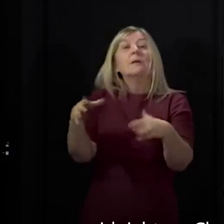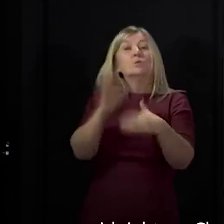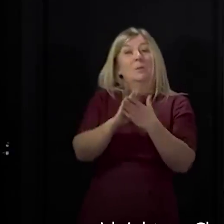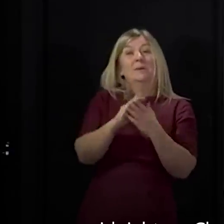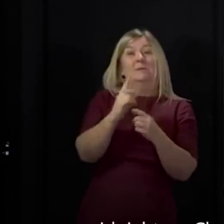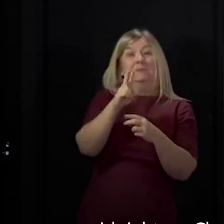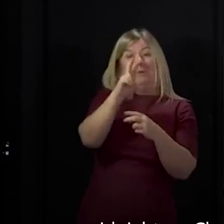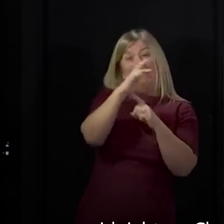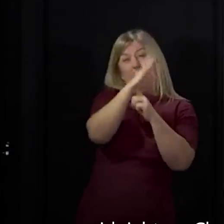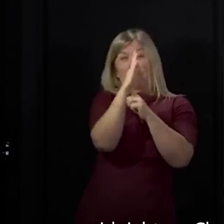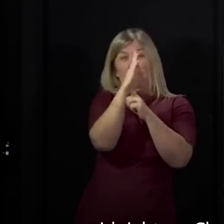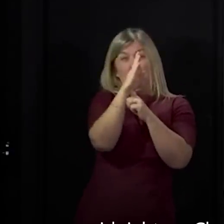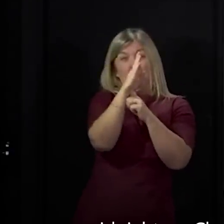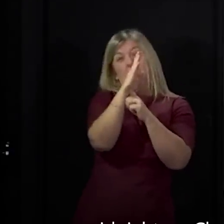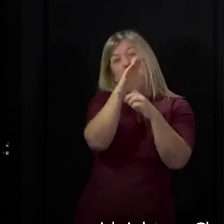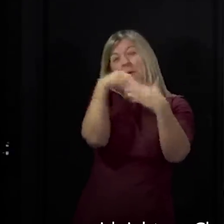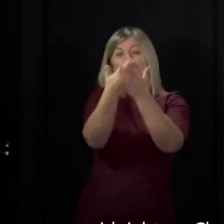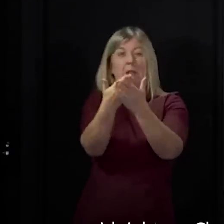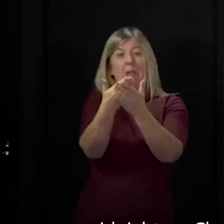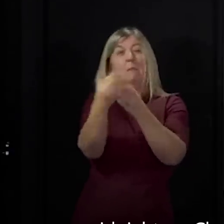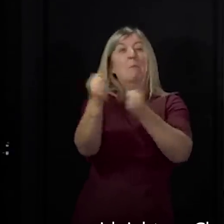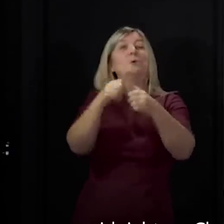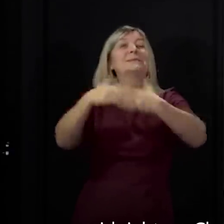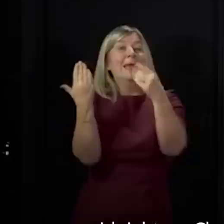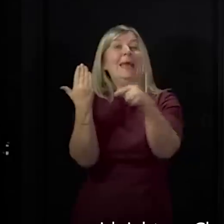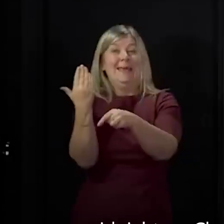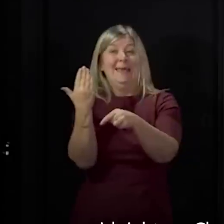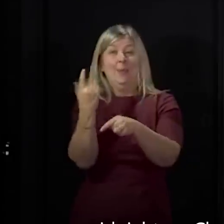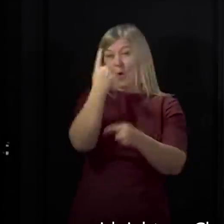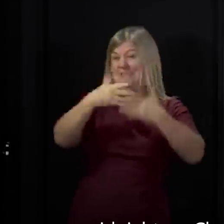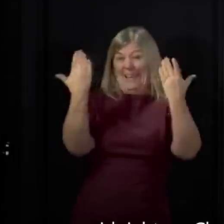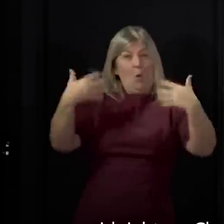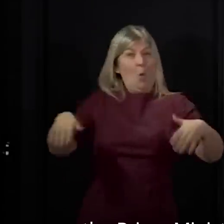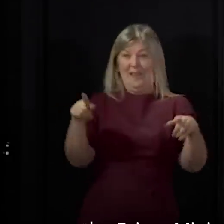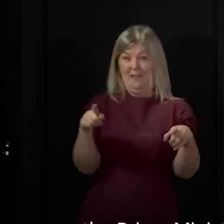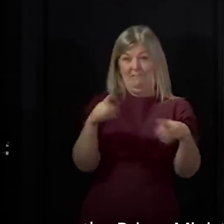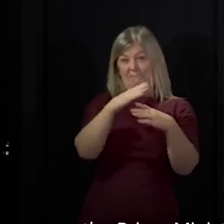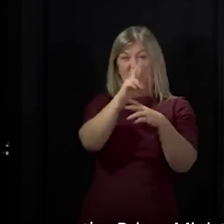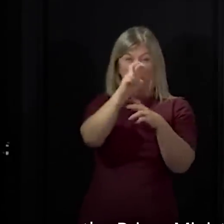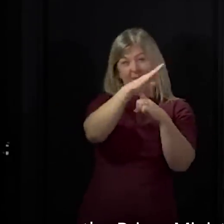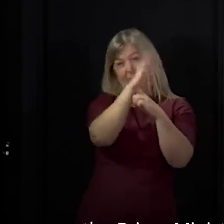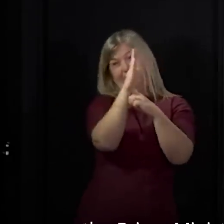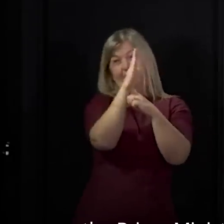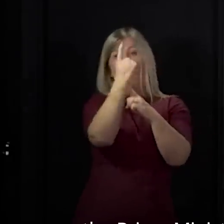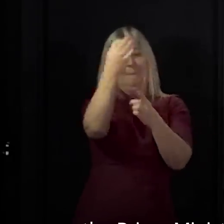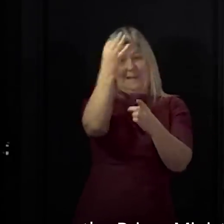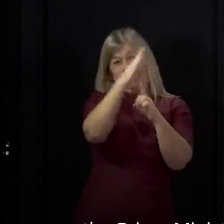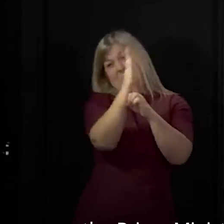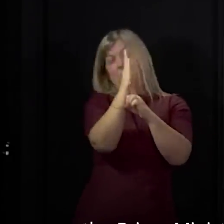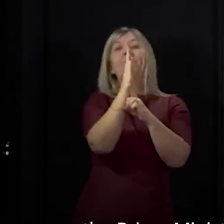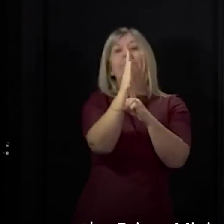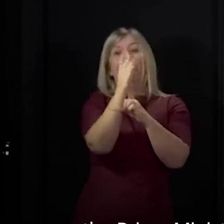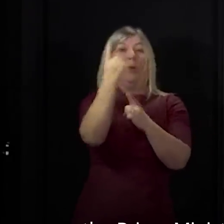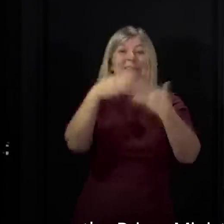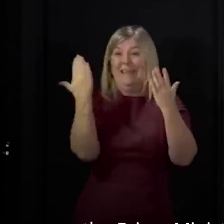to midnight going into Boxing Day. In large parts of England, as the Prime Minister has just announced,